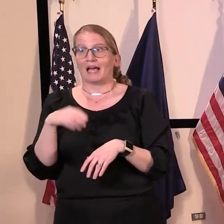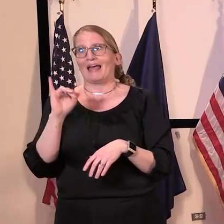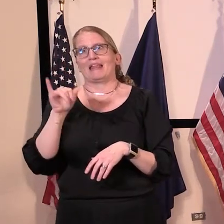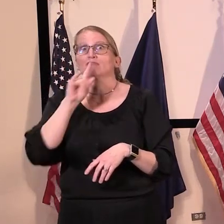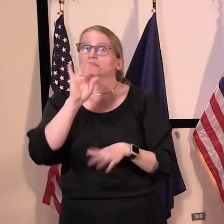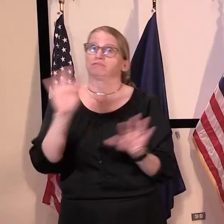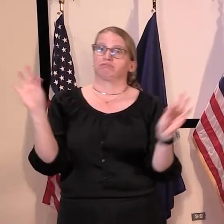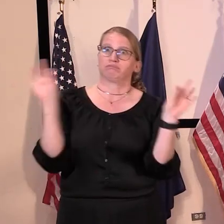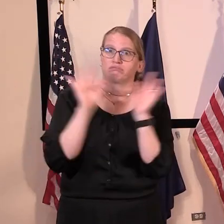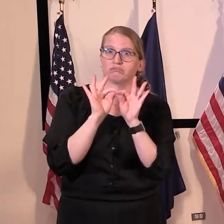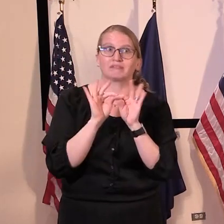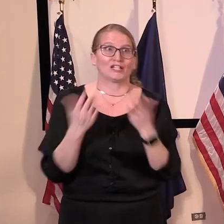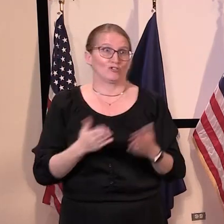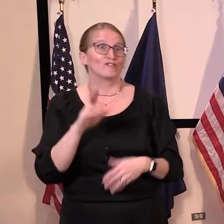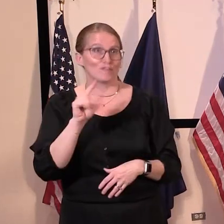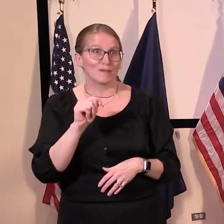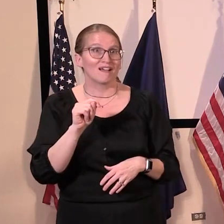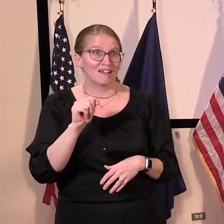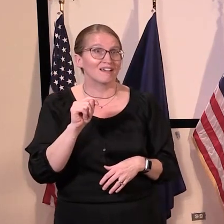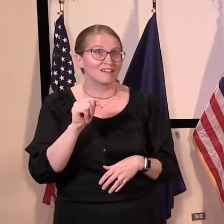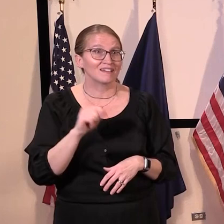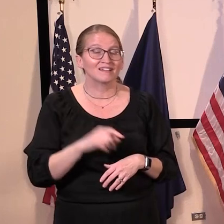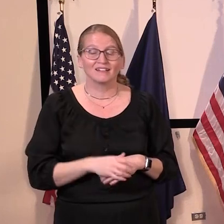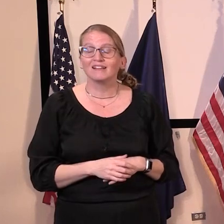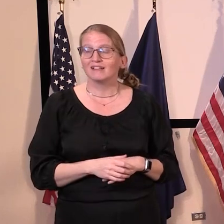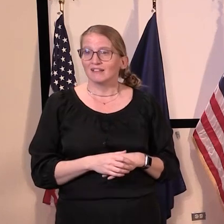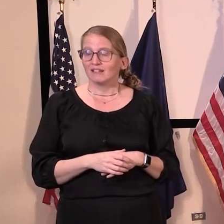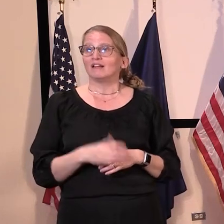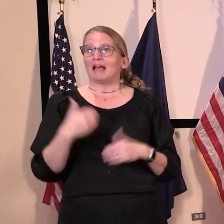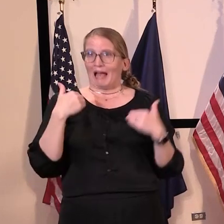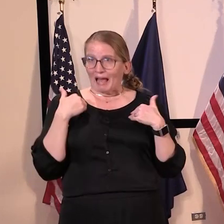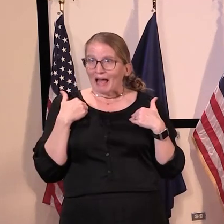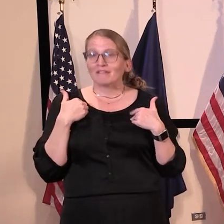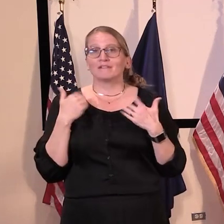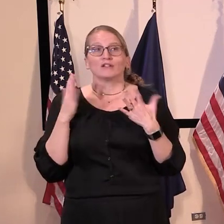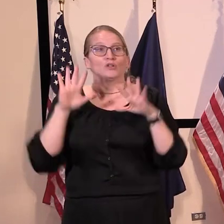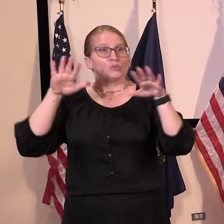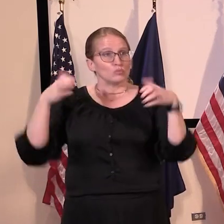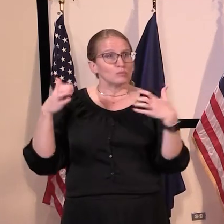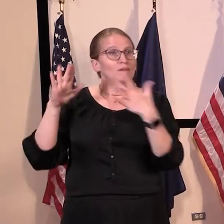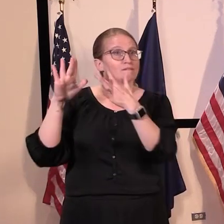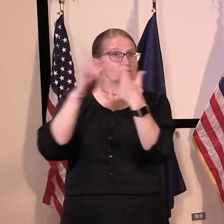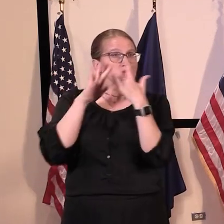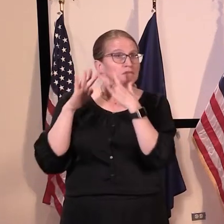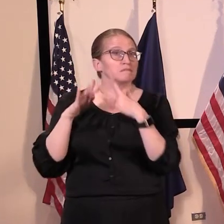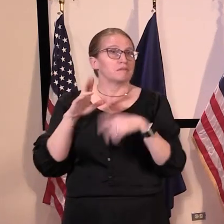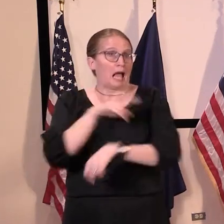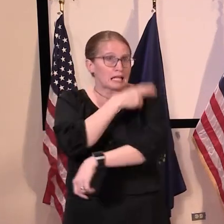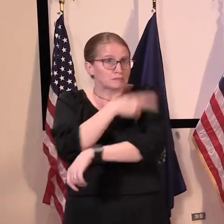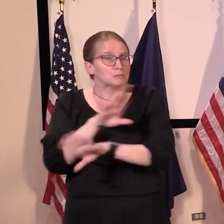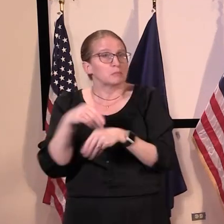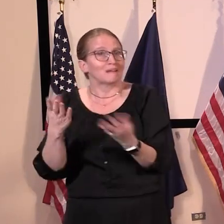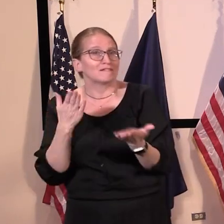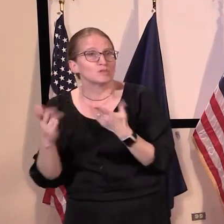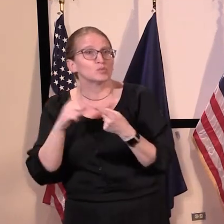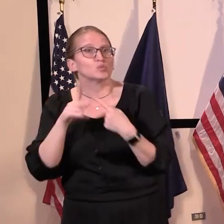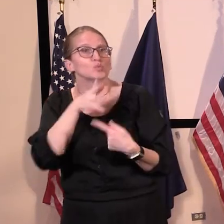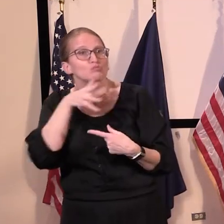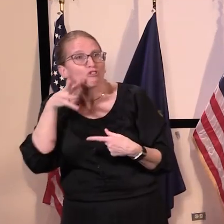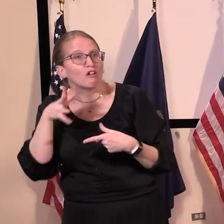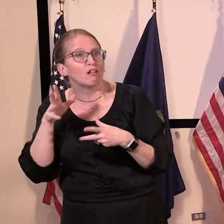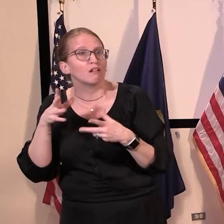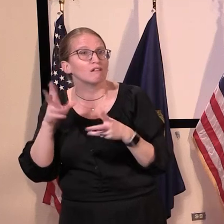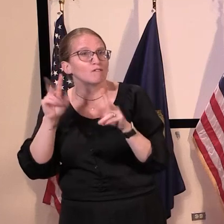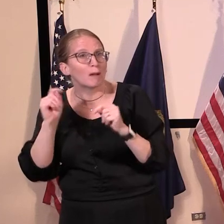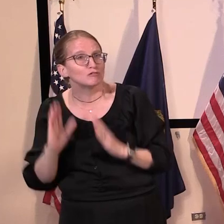critical for us in Vermont. We've got a network of hospitals serving rural Vermont, as well as, of course, our